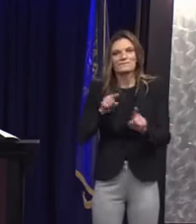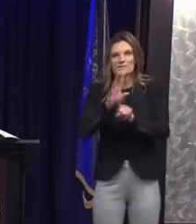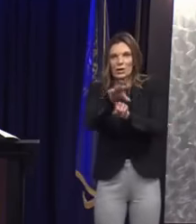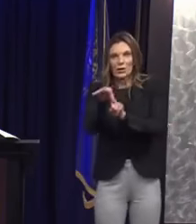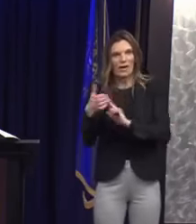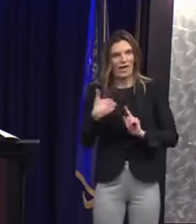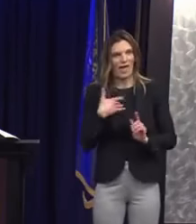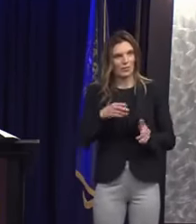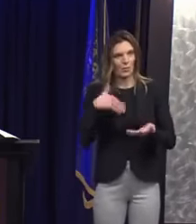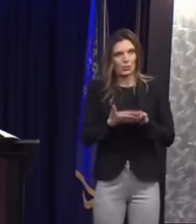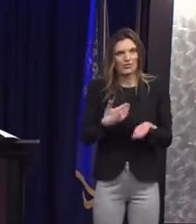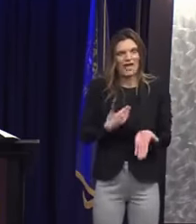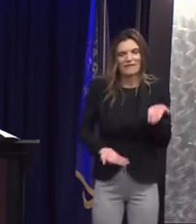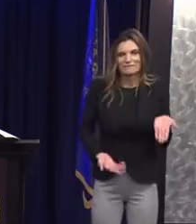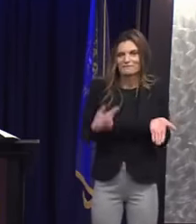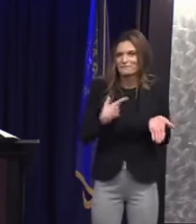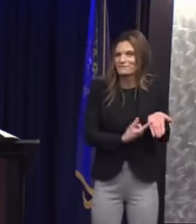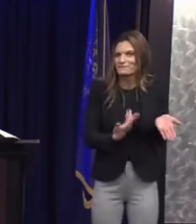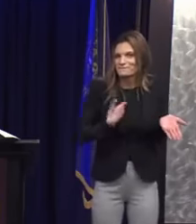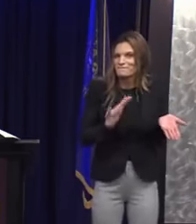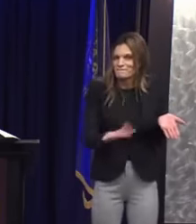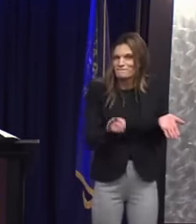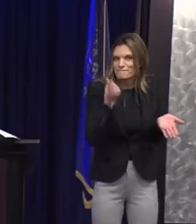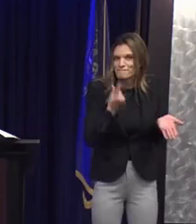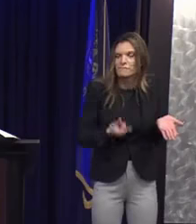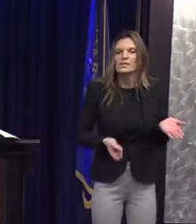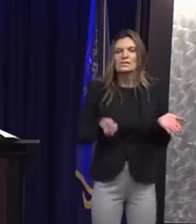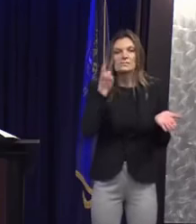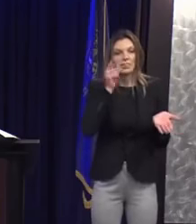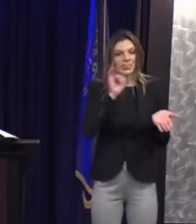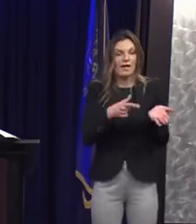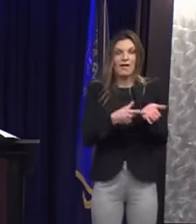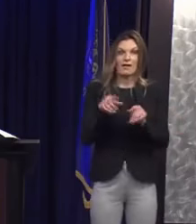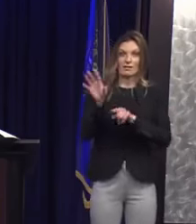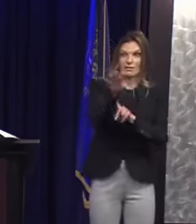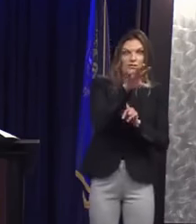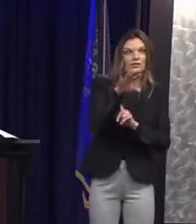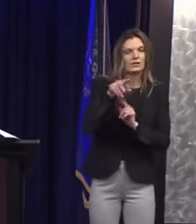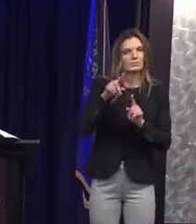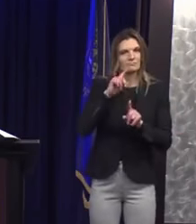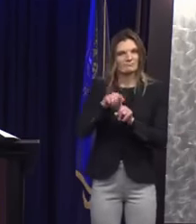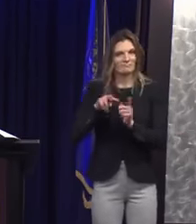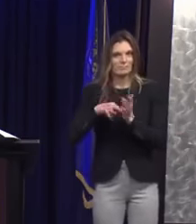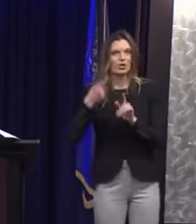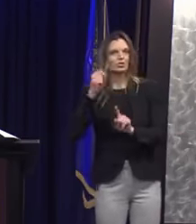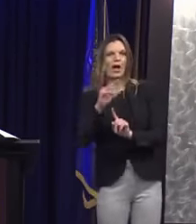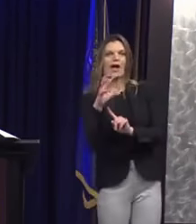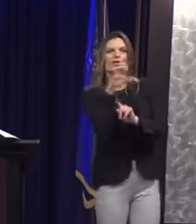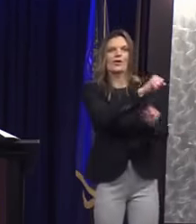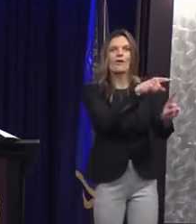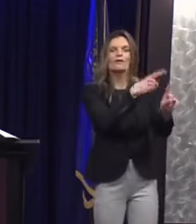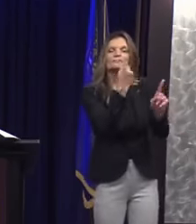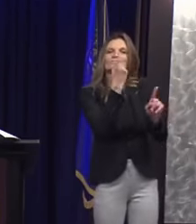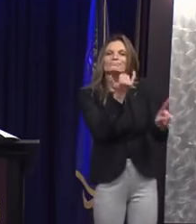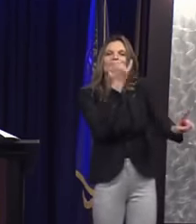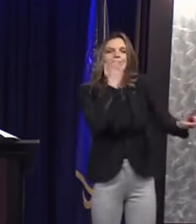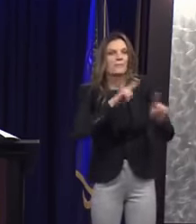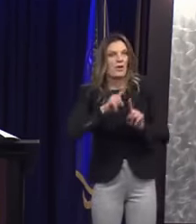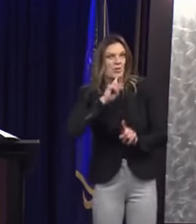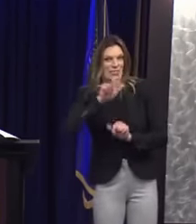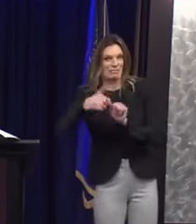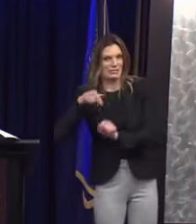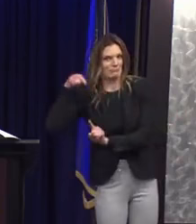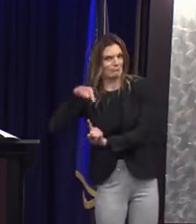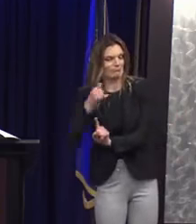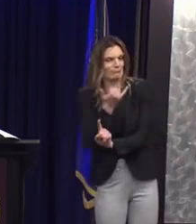In addition, the crime being investigated had a substantially similar penalty to the crime that Ms.